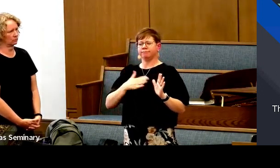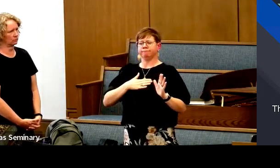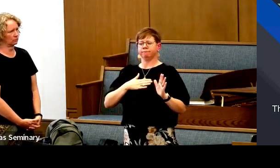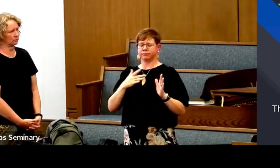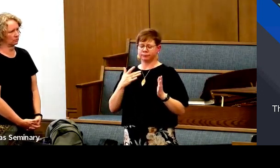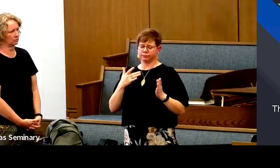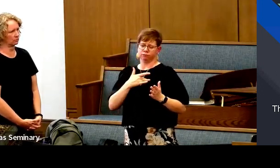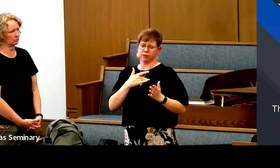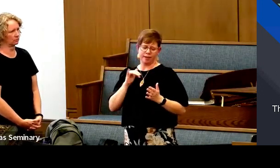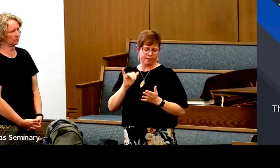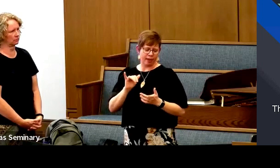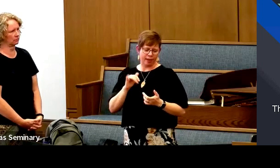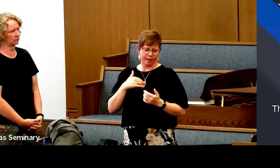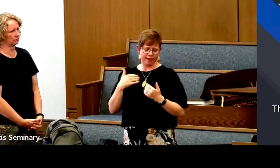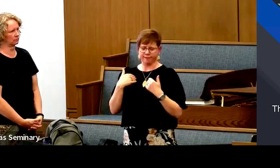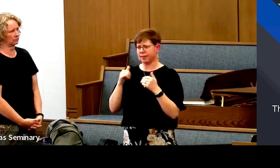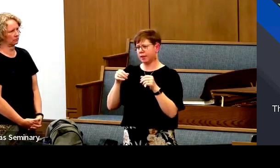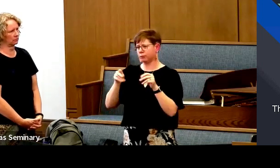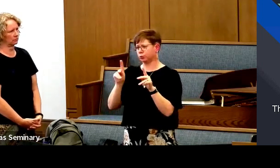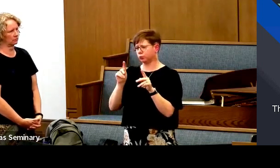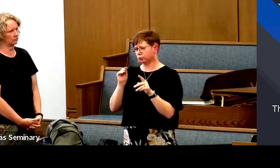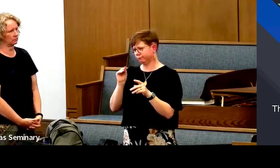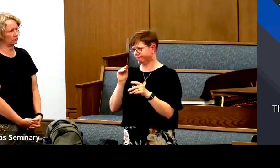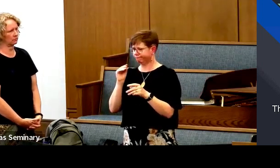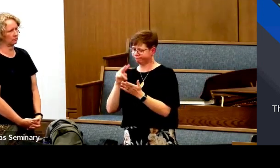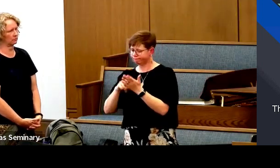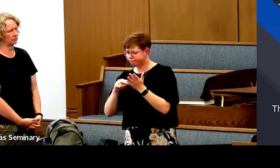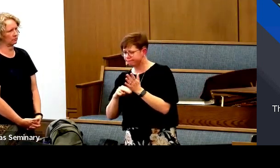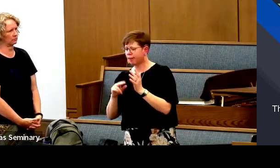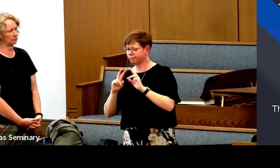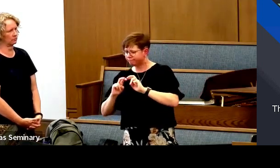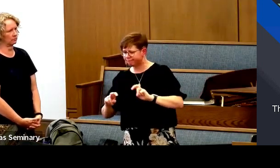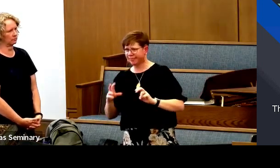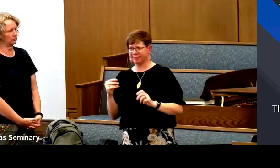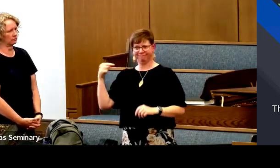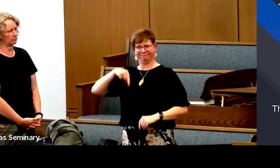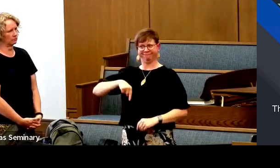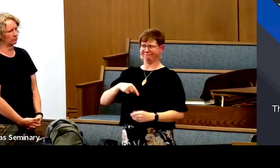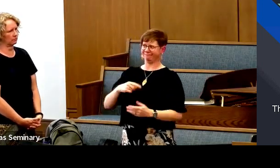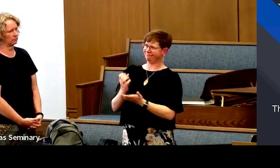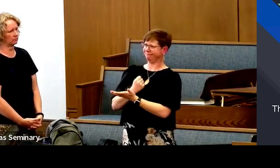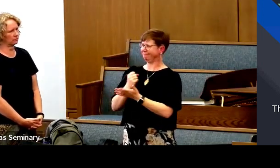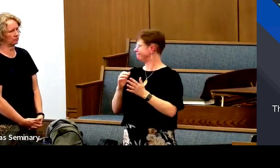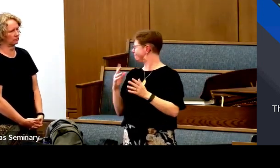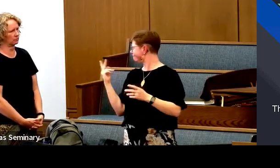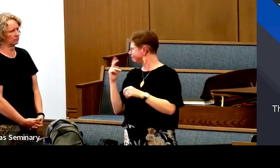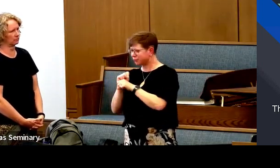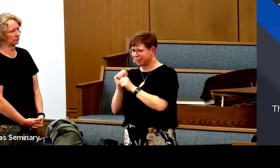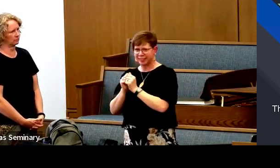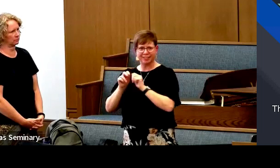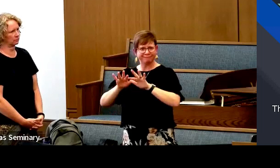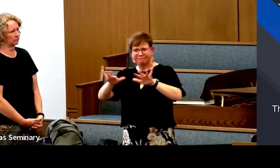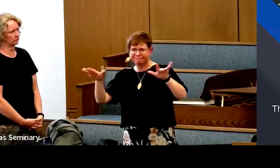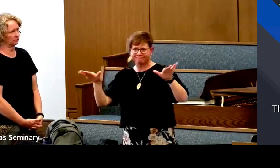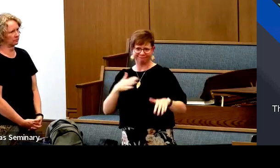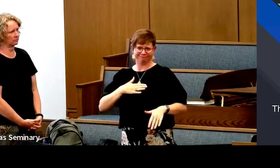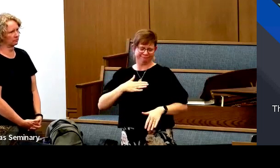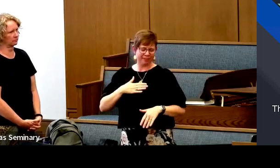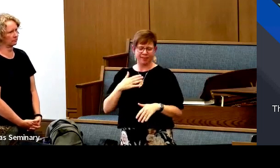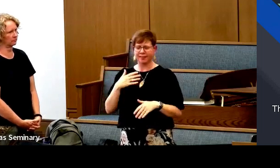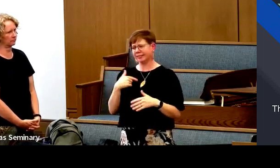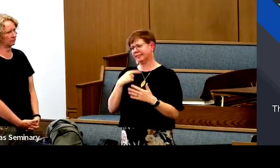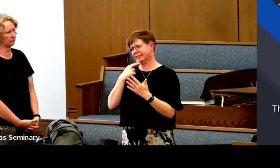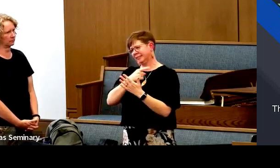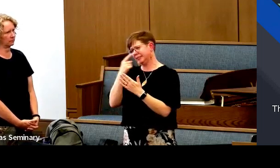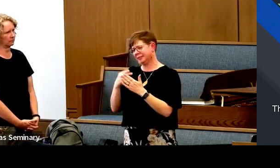is a bigger picture, and that I need to step back. I'm not seeing everything. So as I read it, it was great. So we had this great